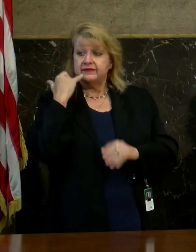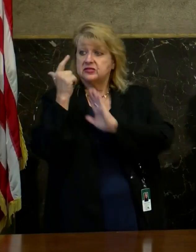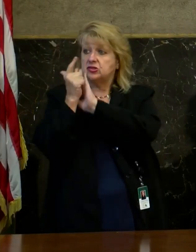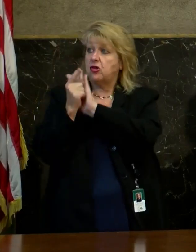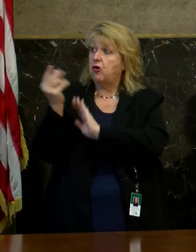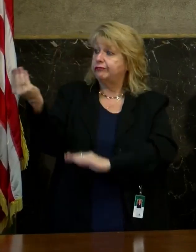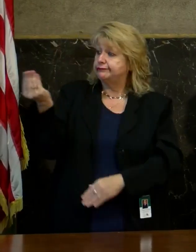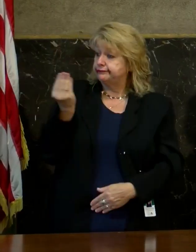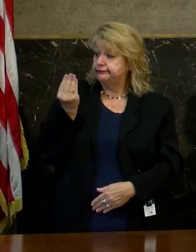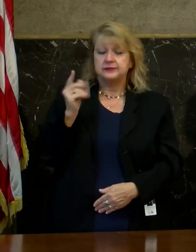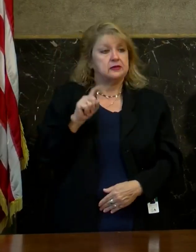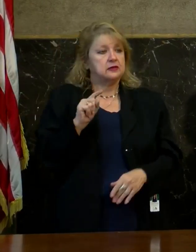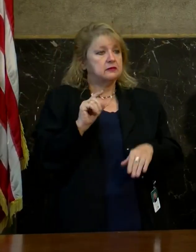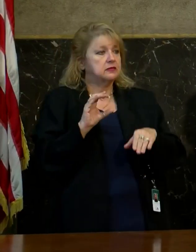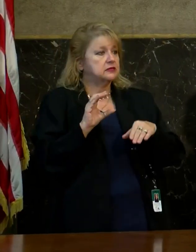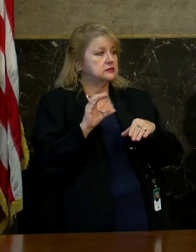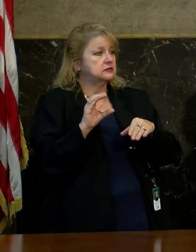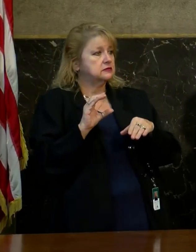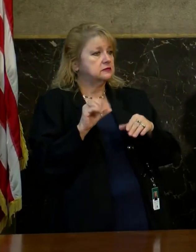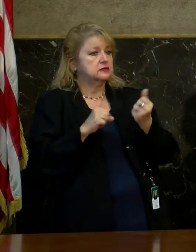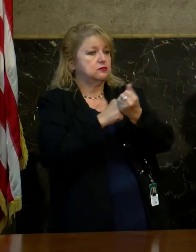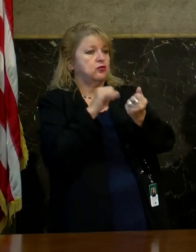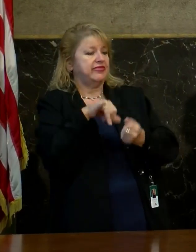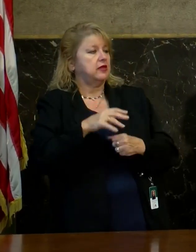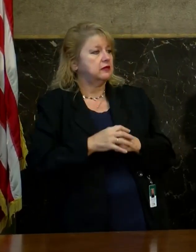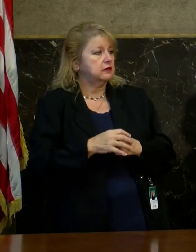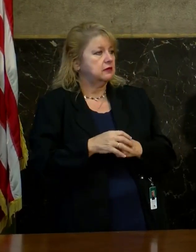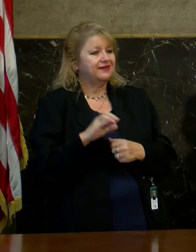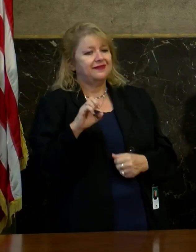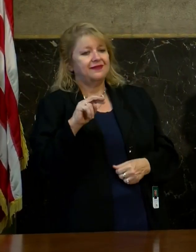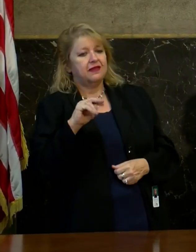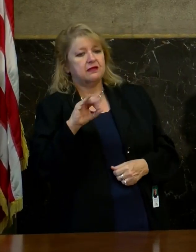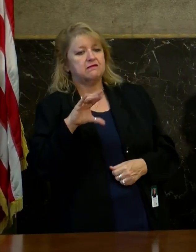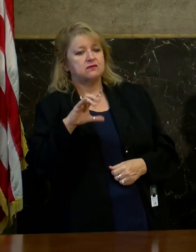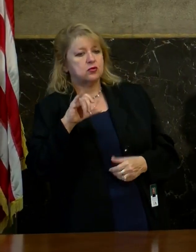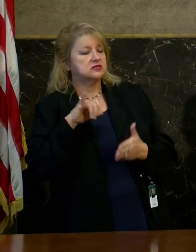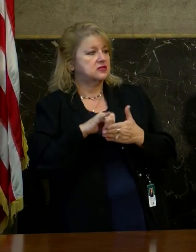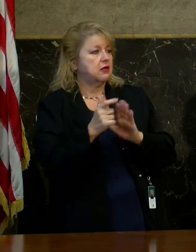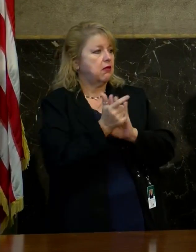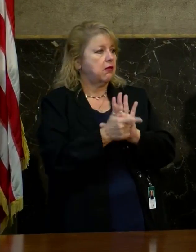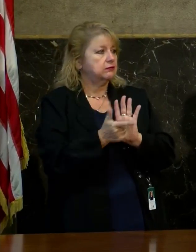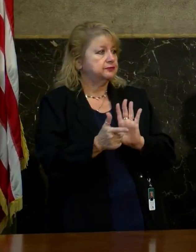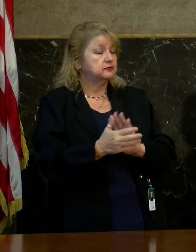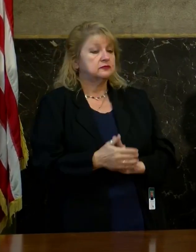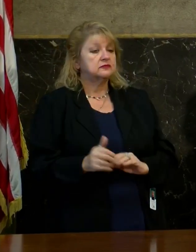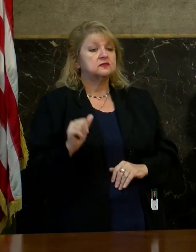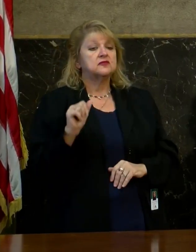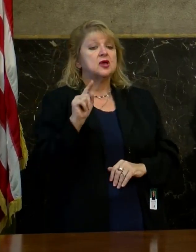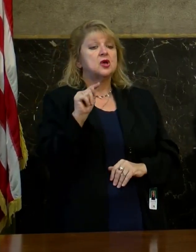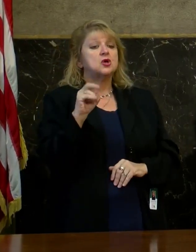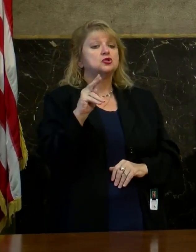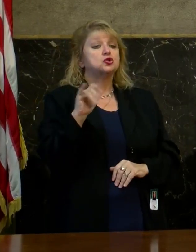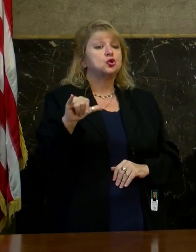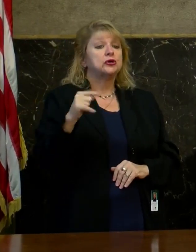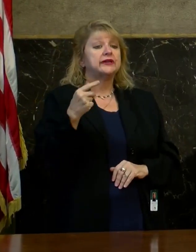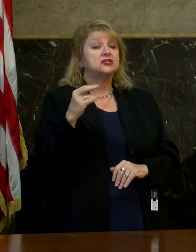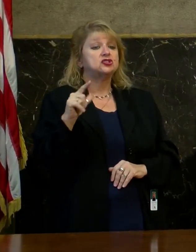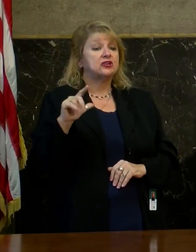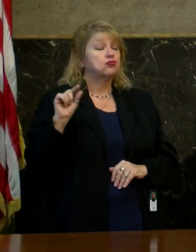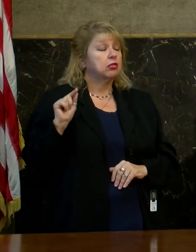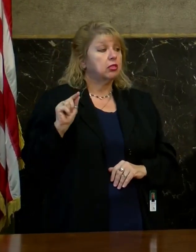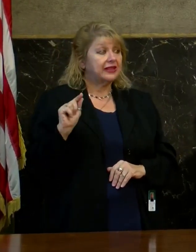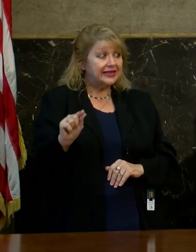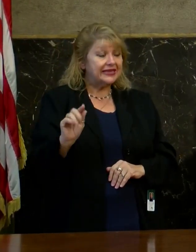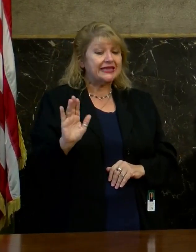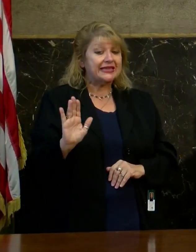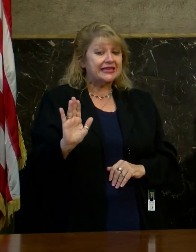I do however believe that the Attorney General's and I received a copy of the letter I think